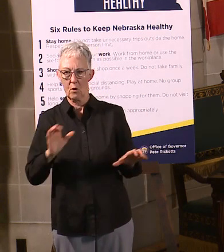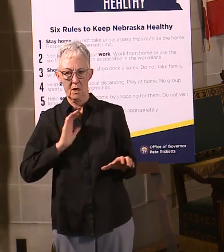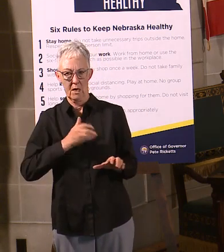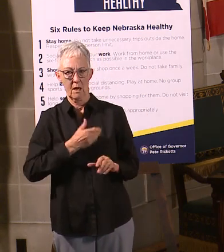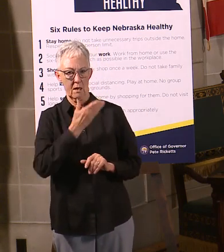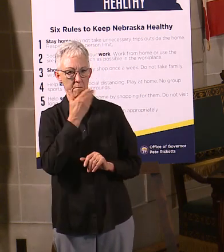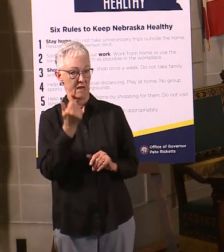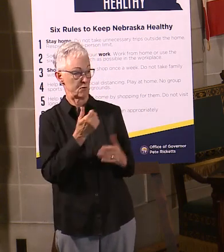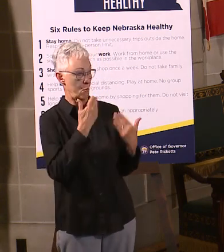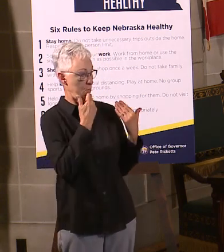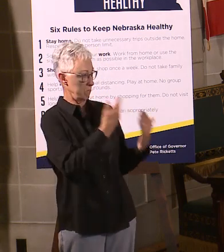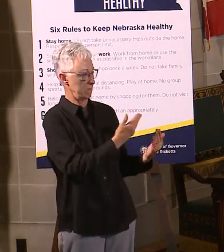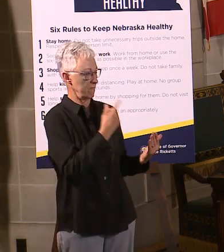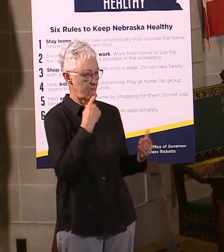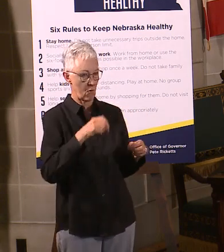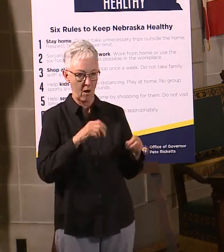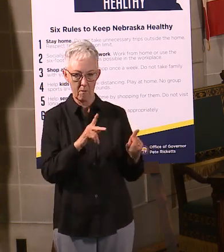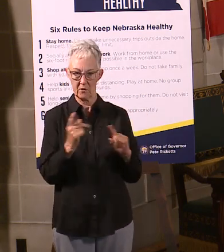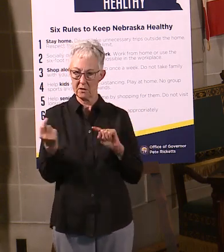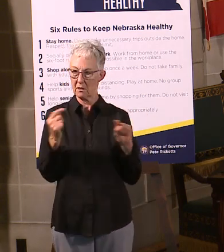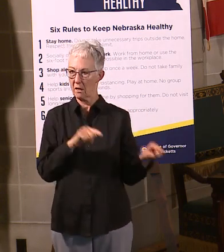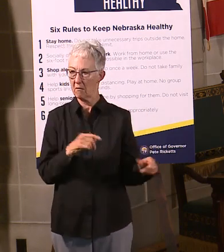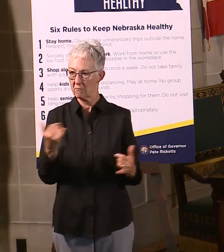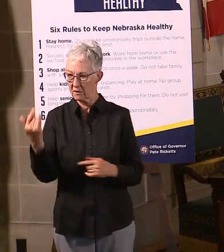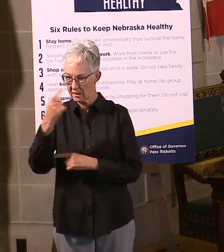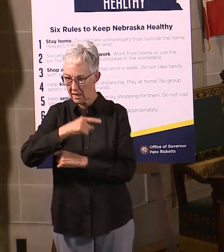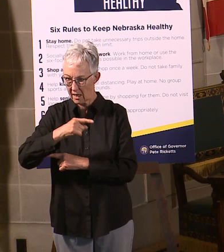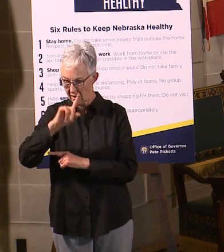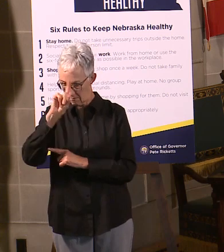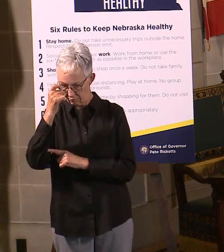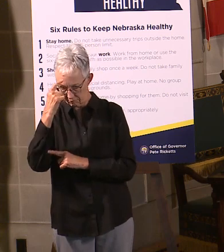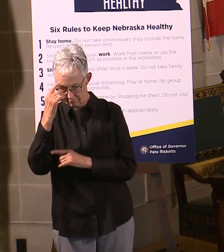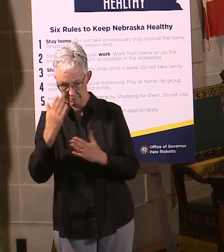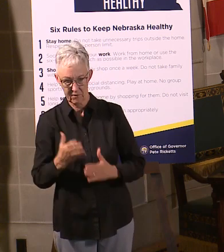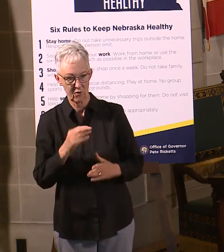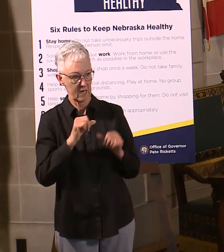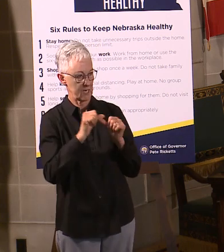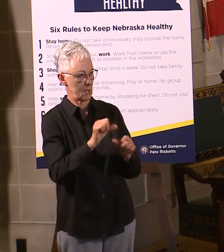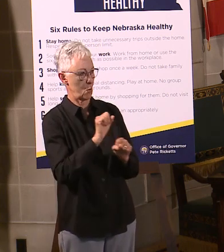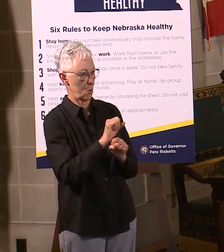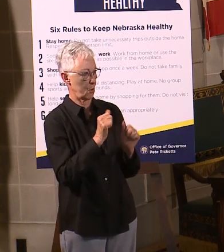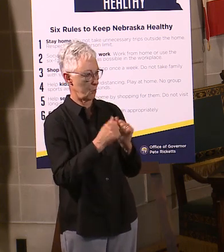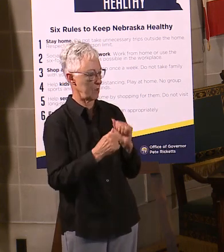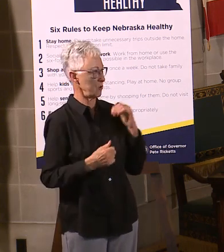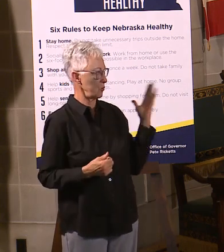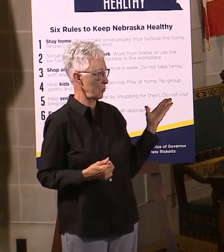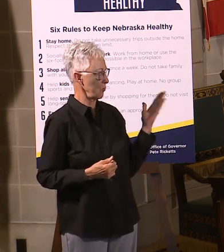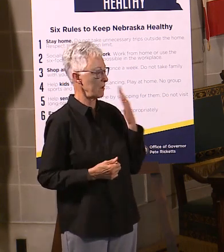the opportunity to be here, Governor. And thanks for the chance to continue to the work with you. So thanks.